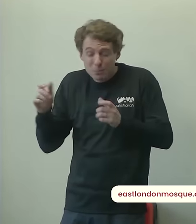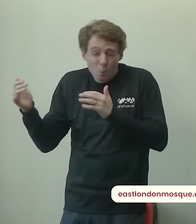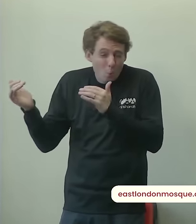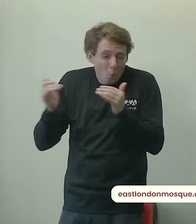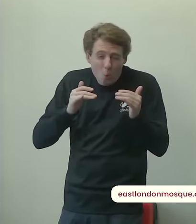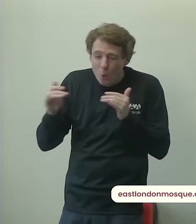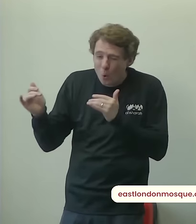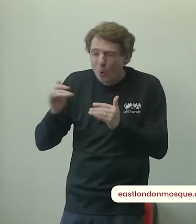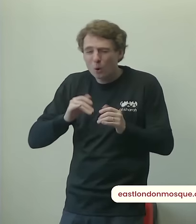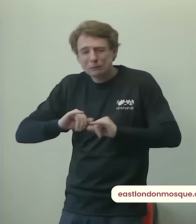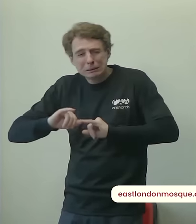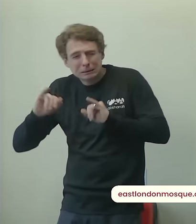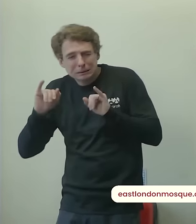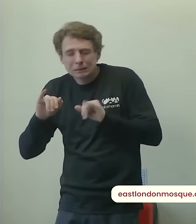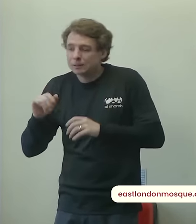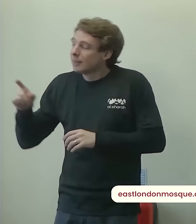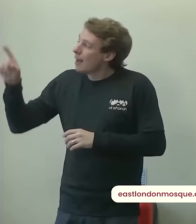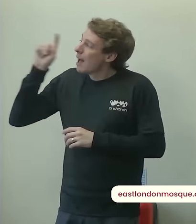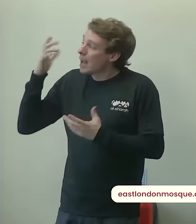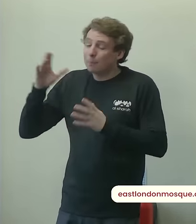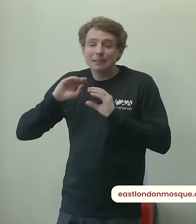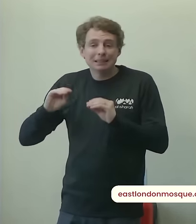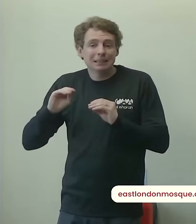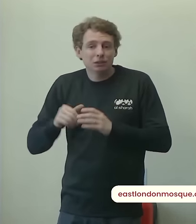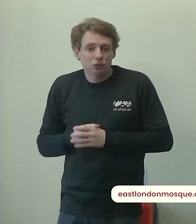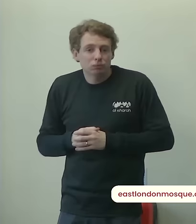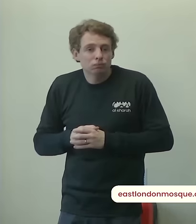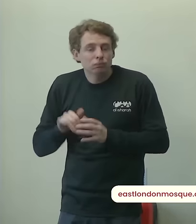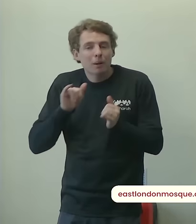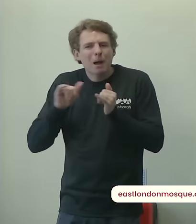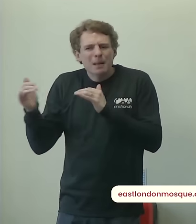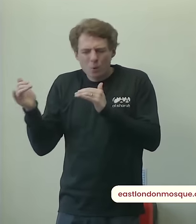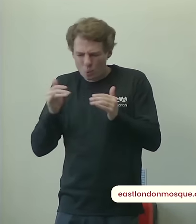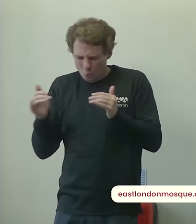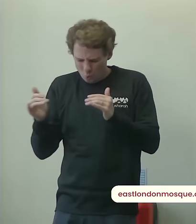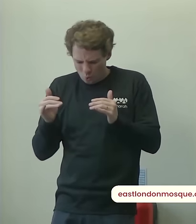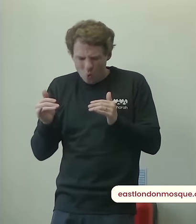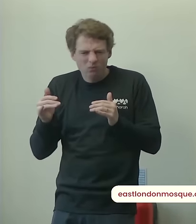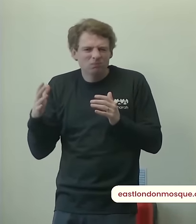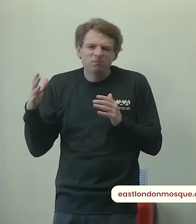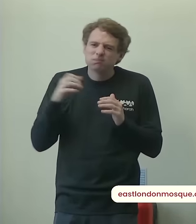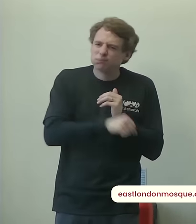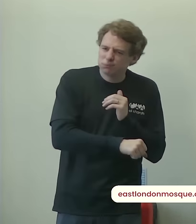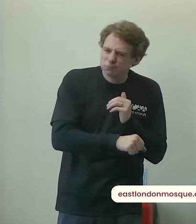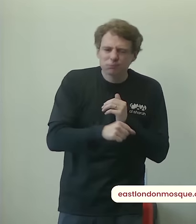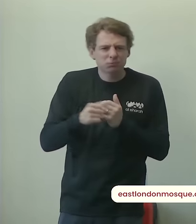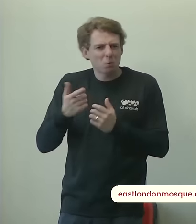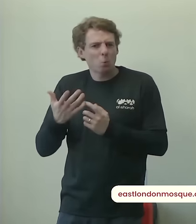and a person happens to win the war they've gotten victory in the world and if they lost it they have victory in the